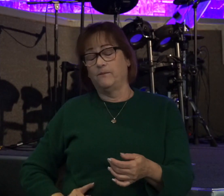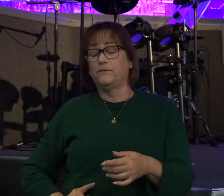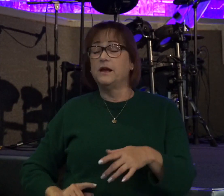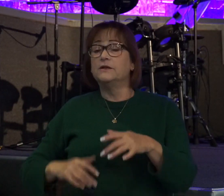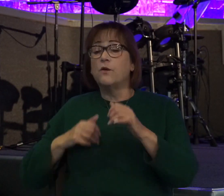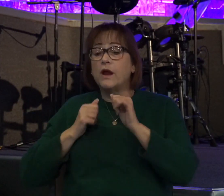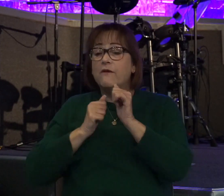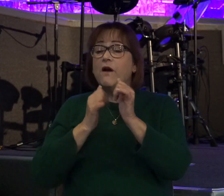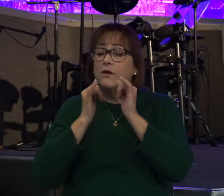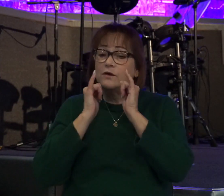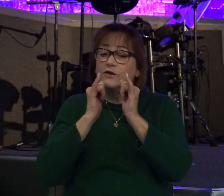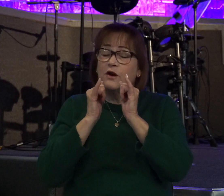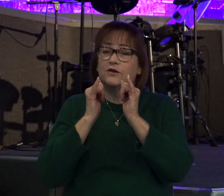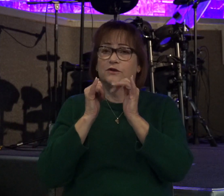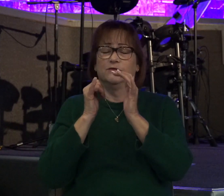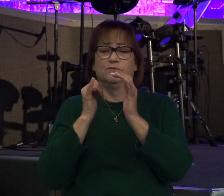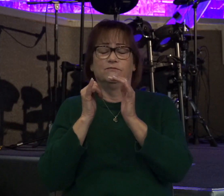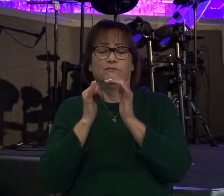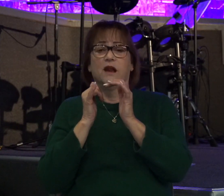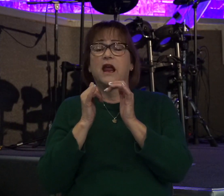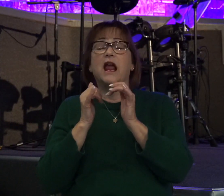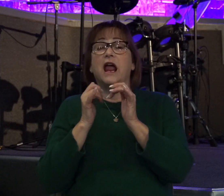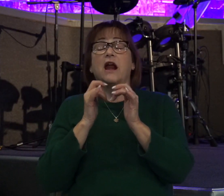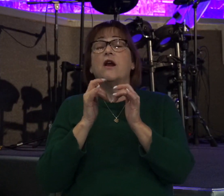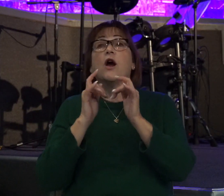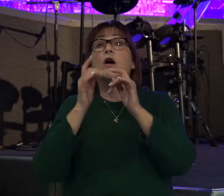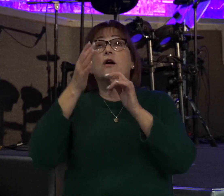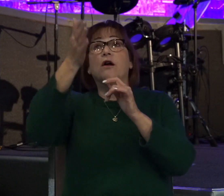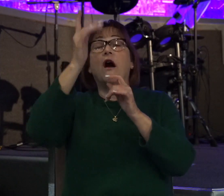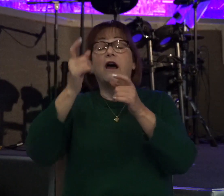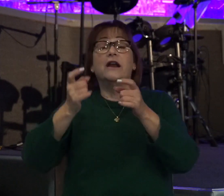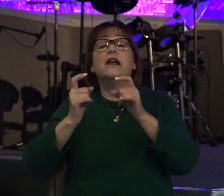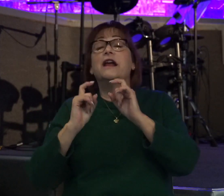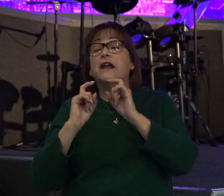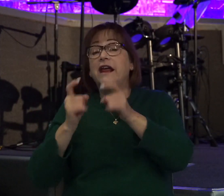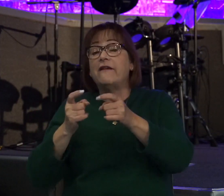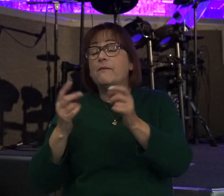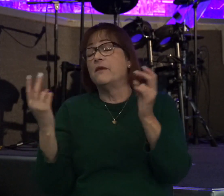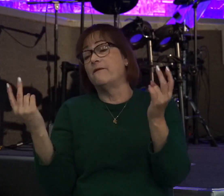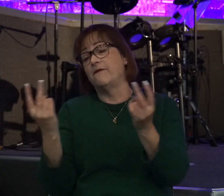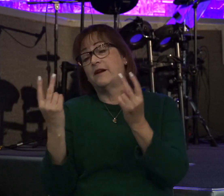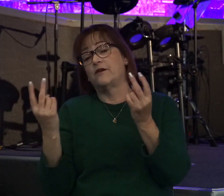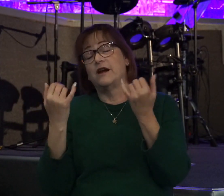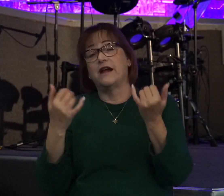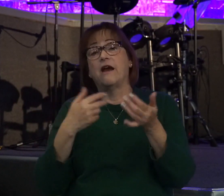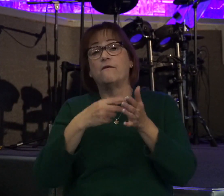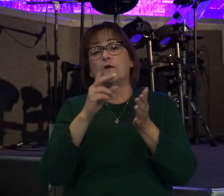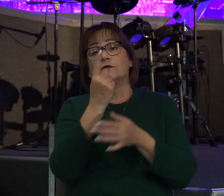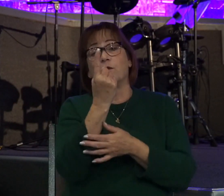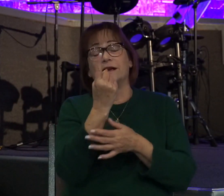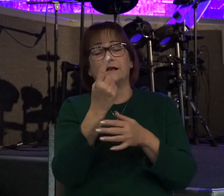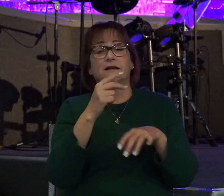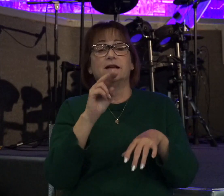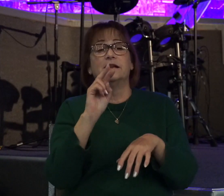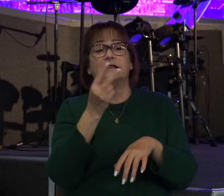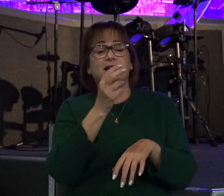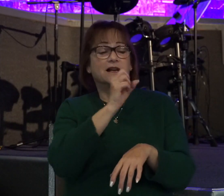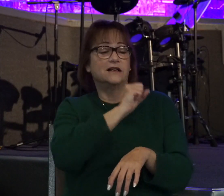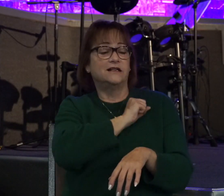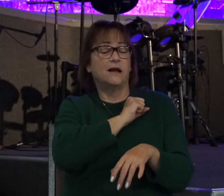and God gave David the victory. And so we pick it up now in verse 1, 2 Samuel 6, verse